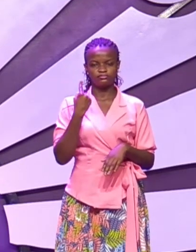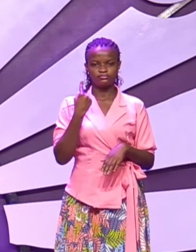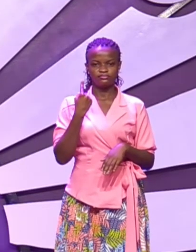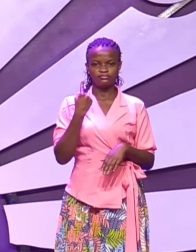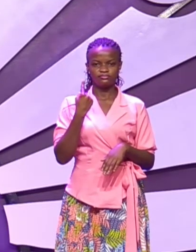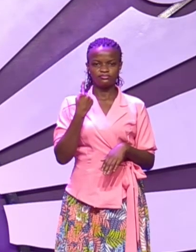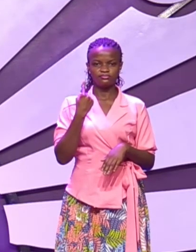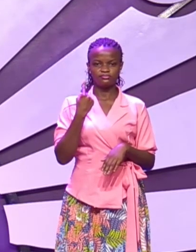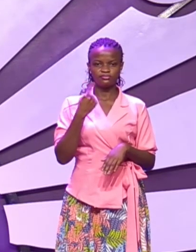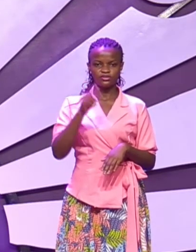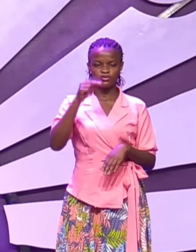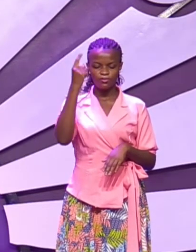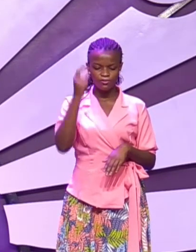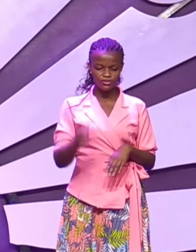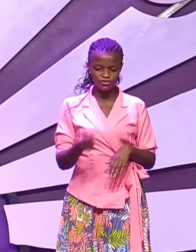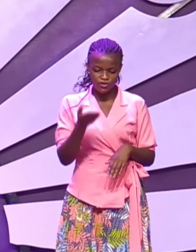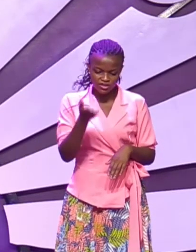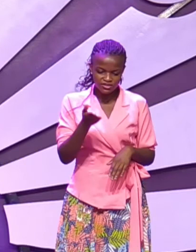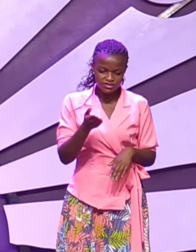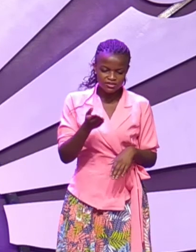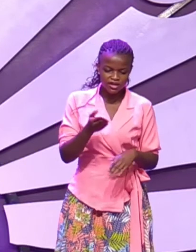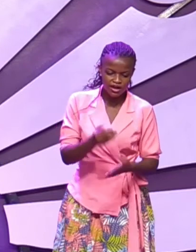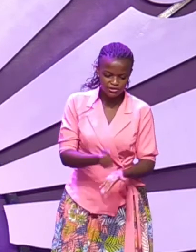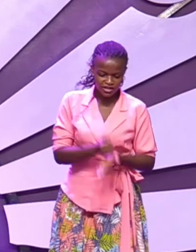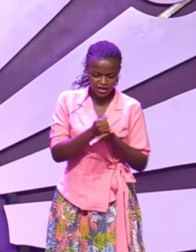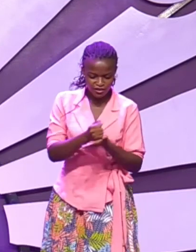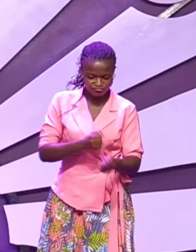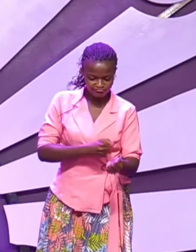no one was there to help God bury Moses